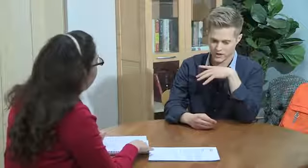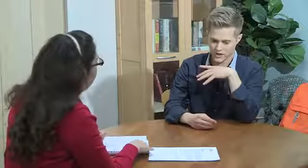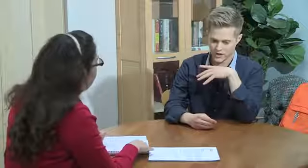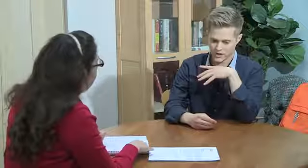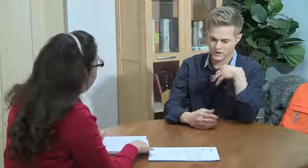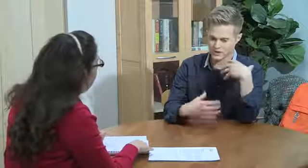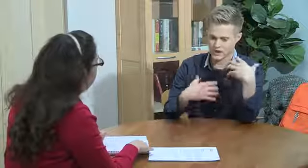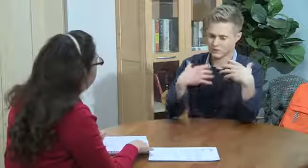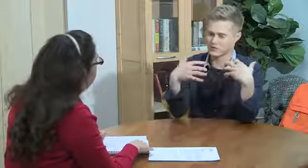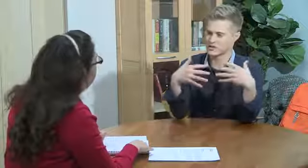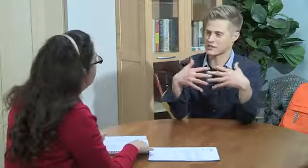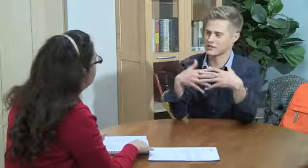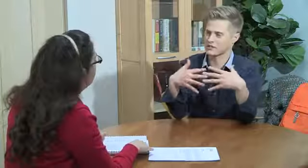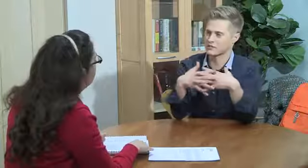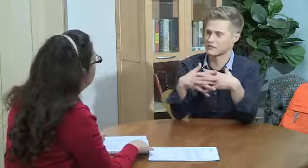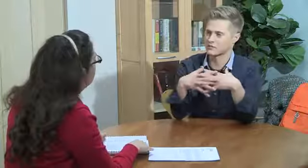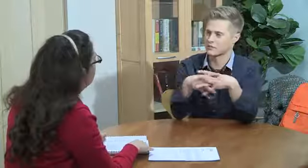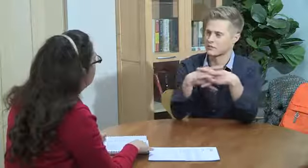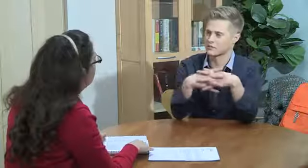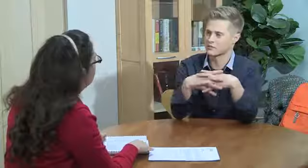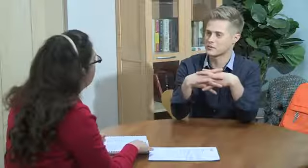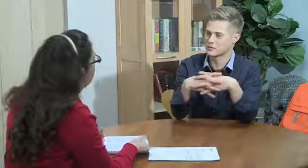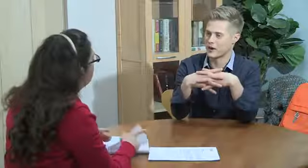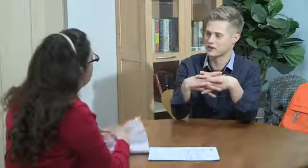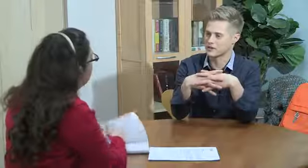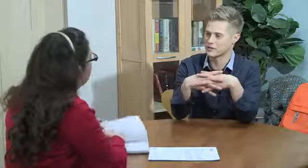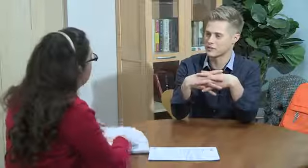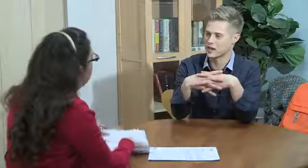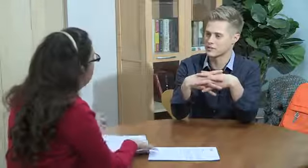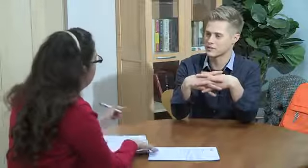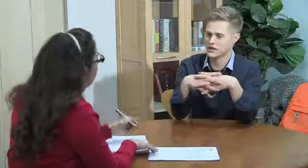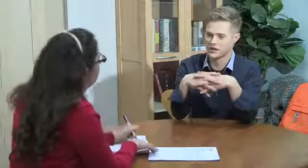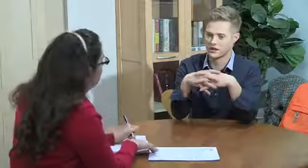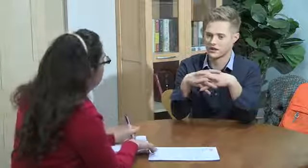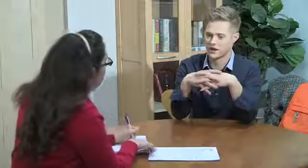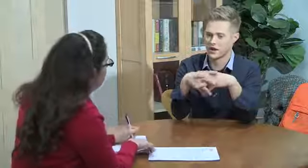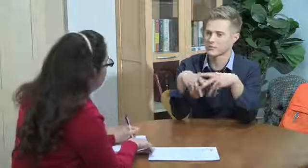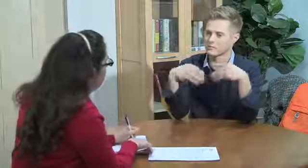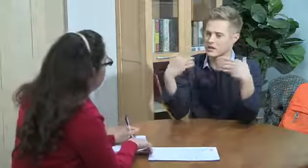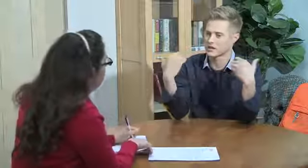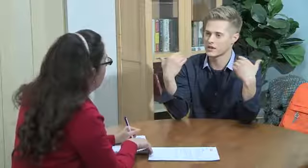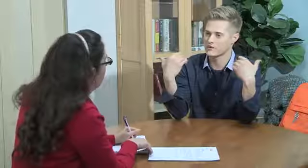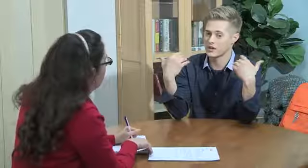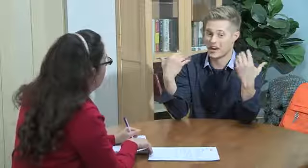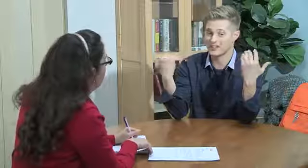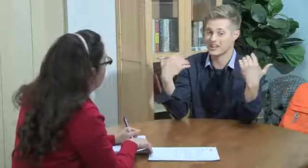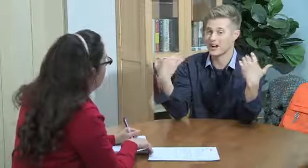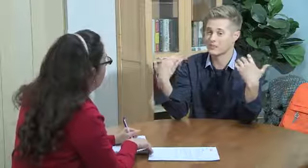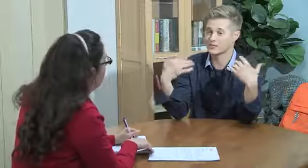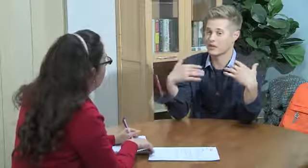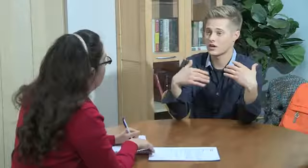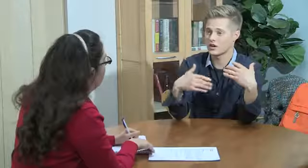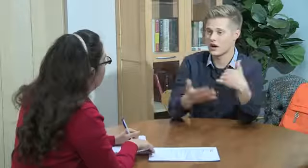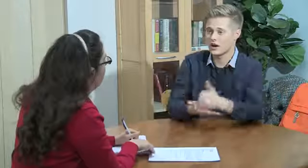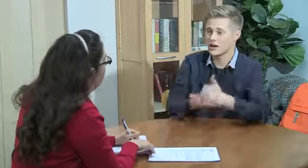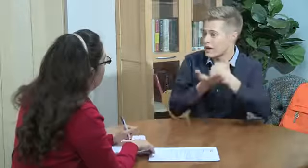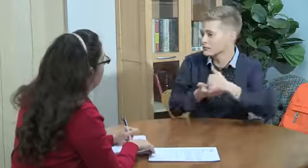It just kind of puts things into a simpler perspective sometimes. And it helps me, it actually helps, it helps